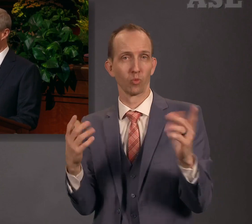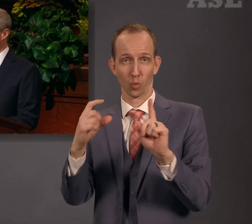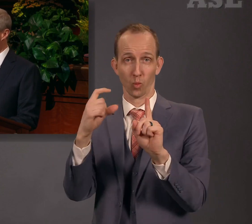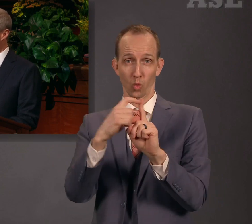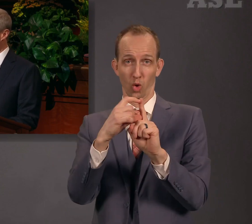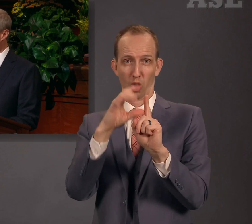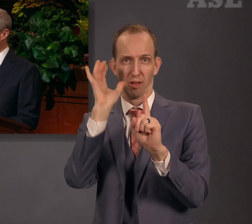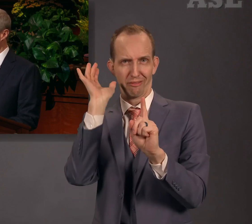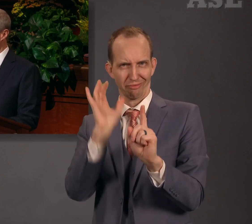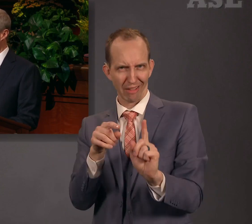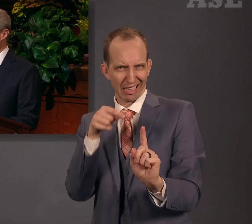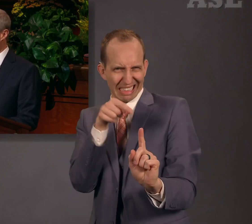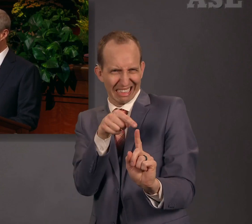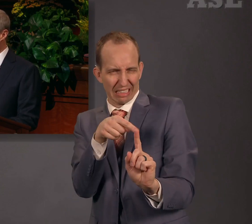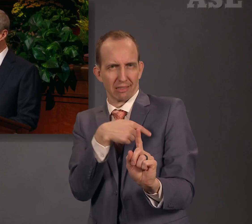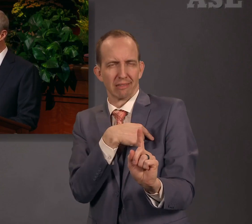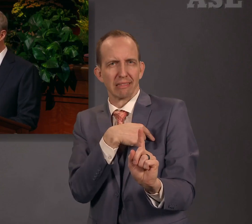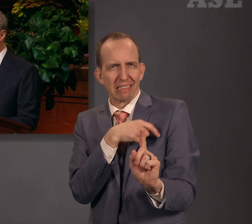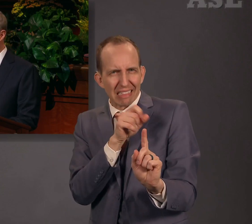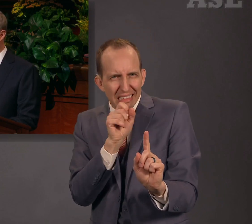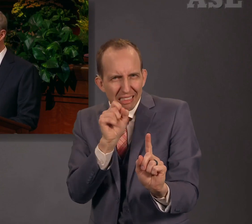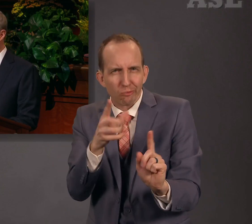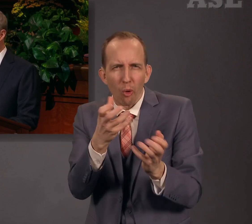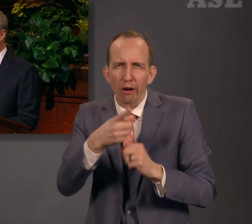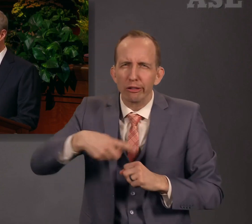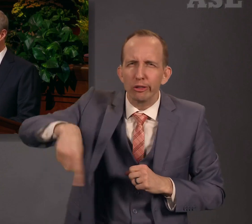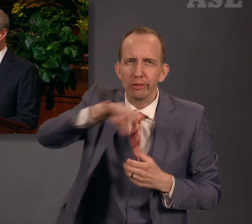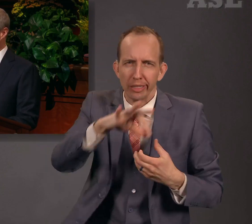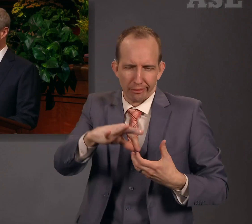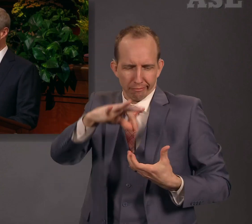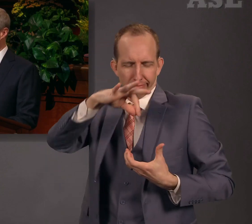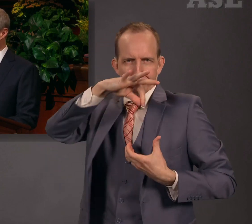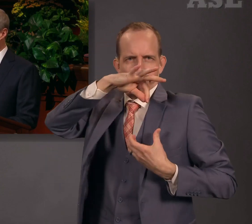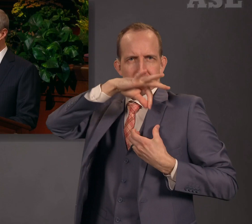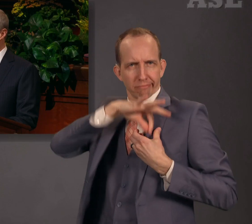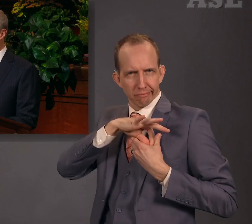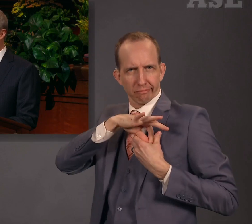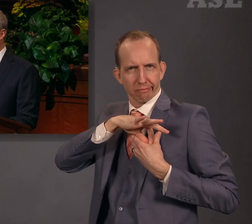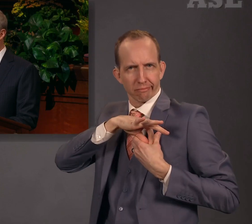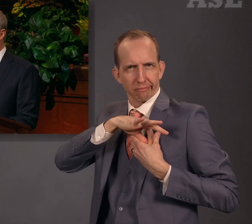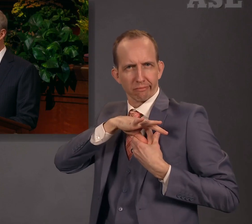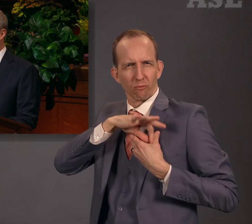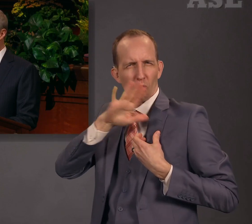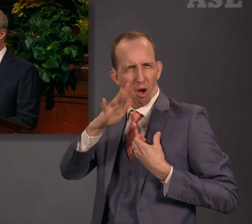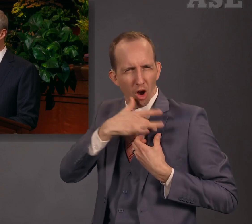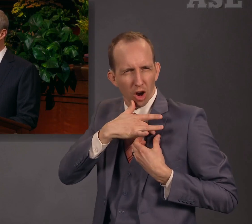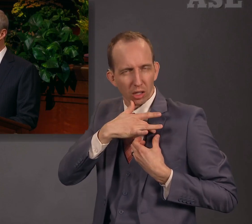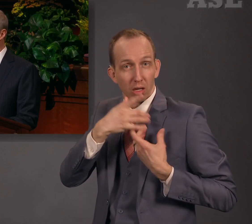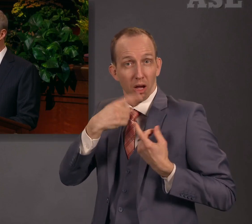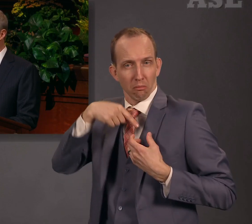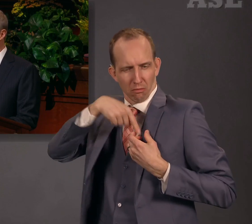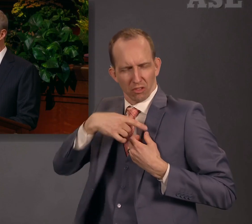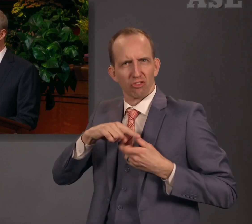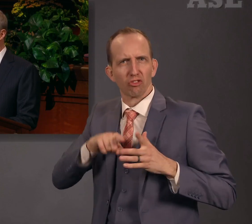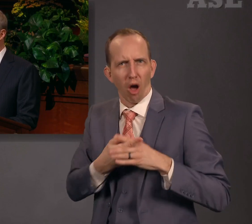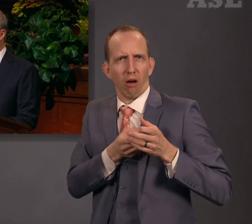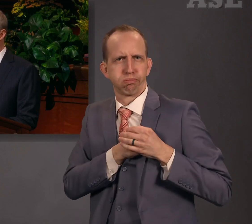plant this word in your hearts. And as it beginneth to swell, even so nourish it by your faith.